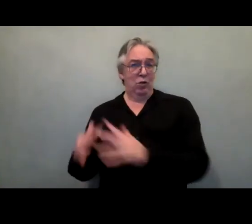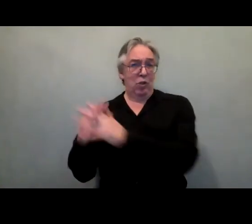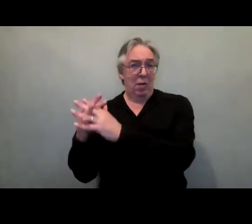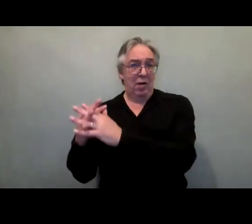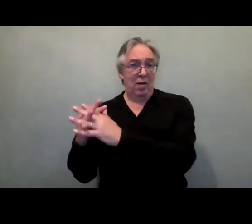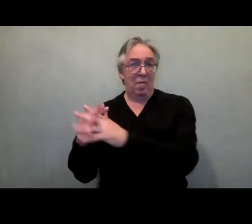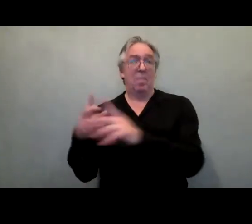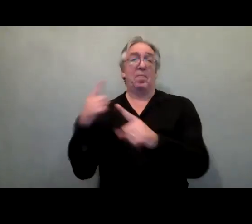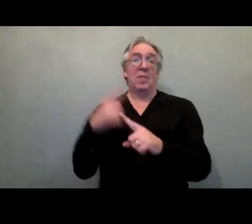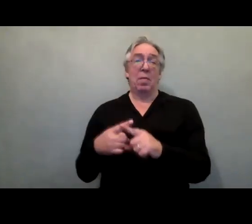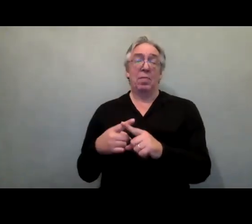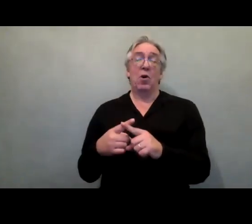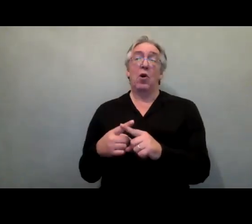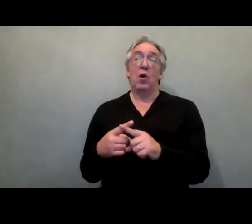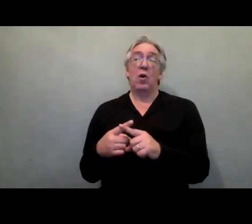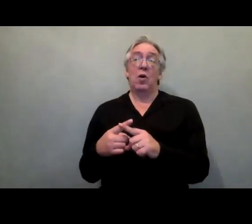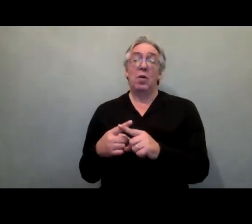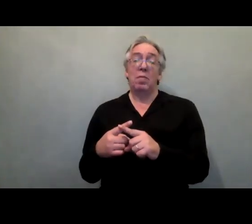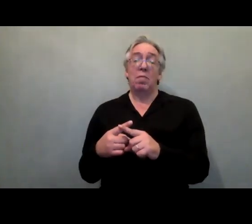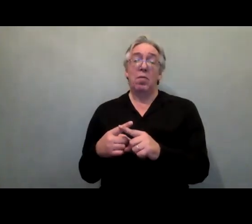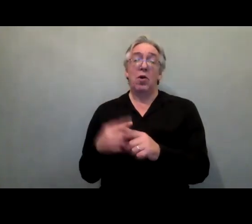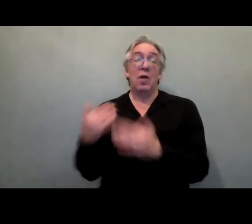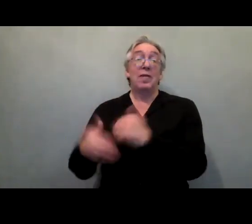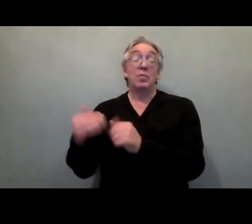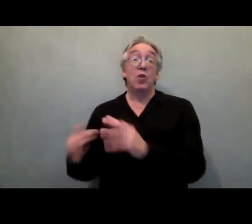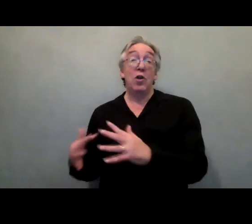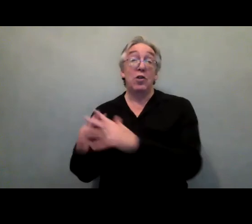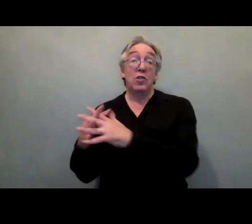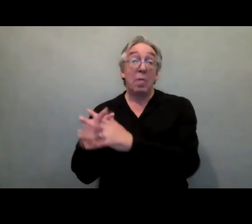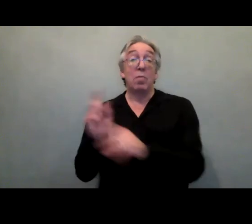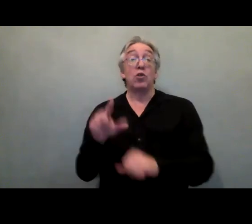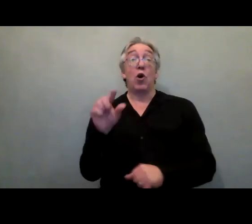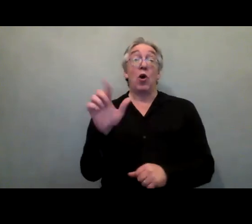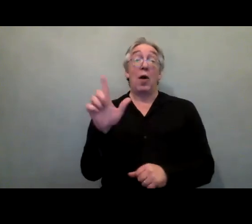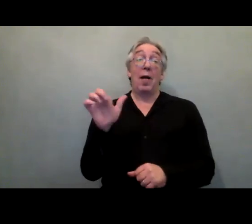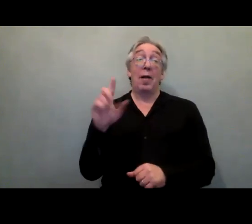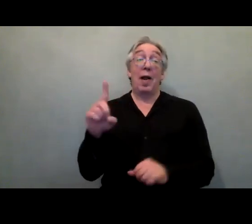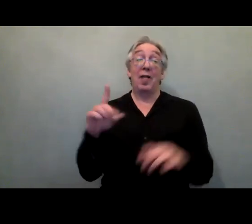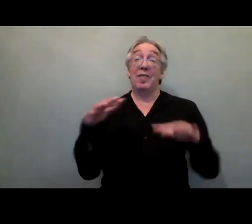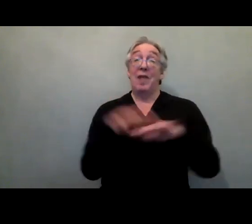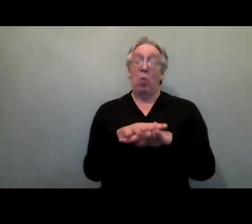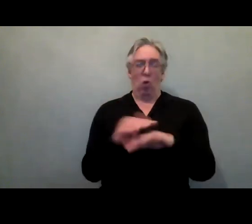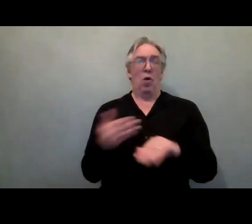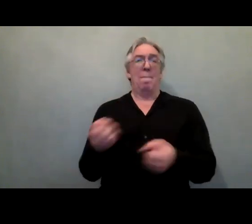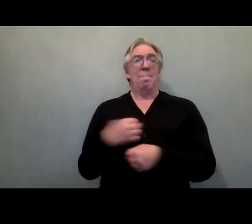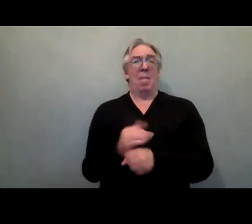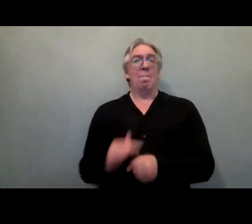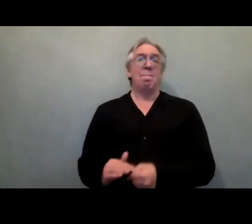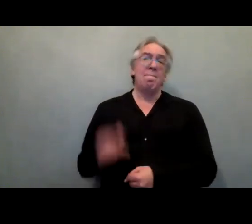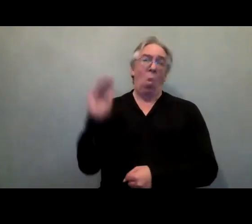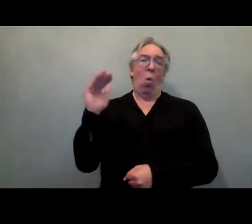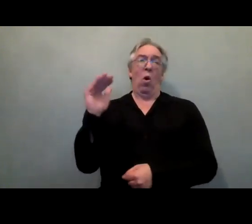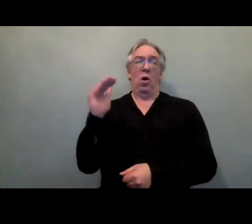develop new policies and strategies for disability inclusive development. So, very welcome development. Nevertheless,